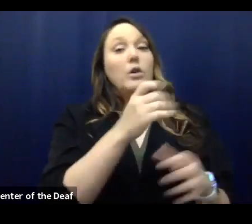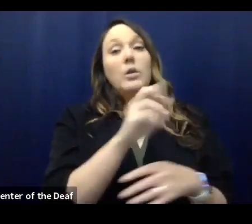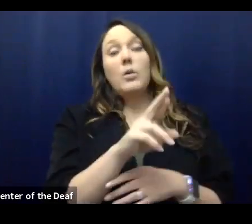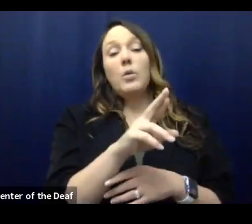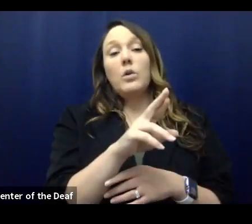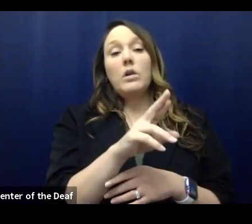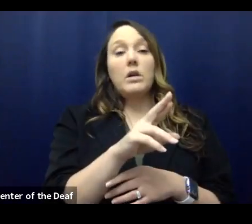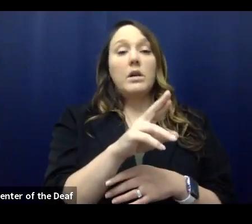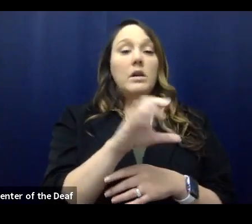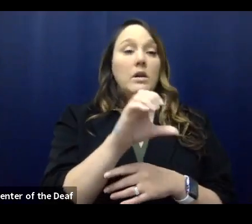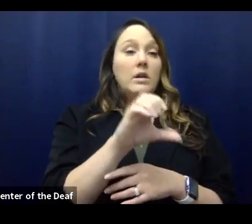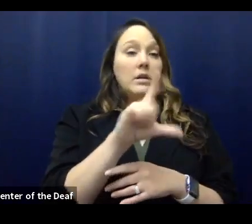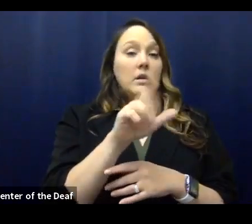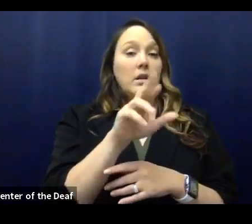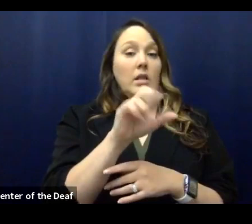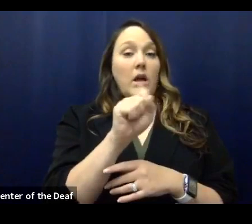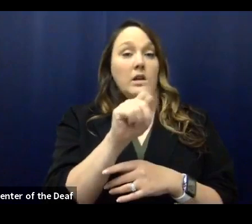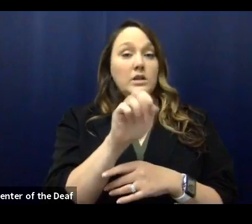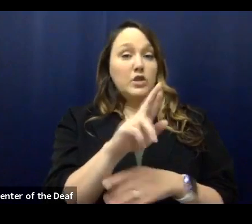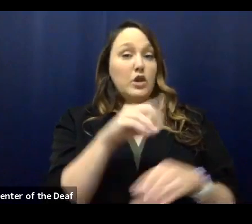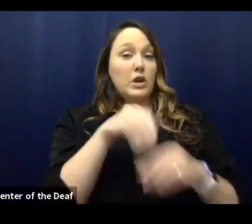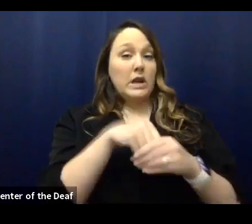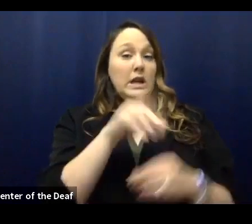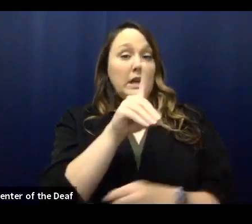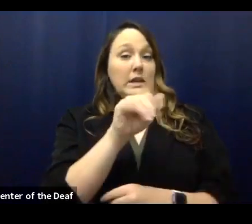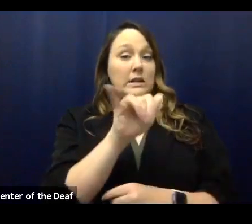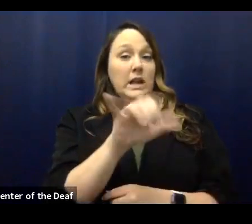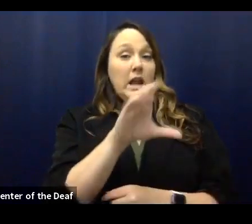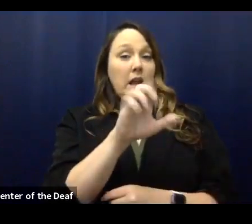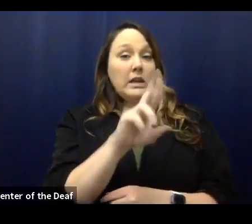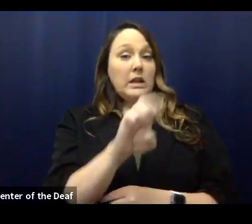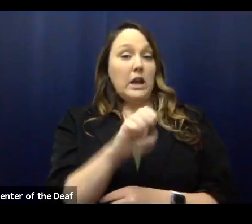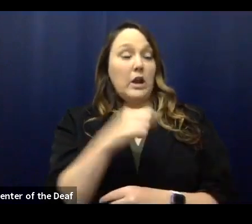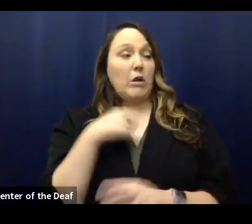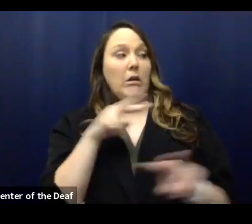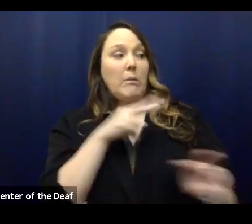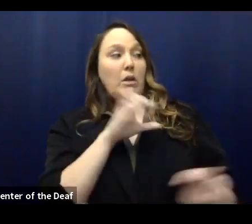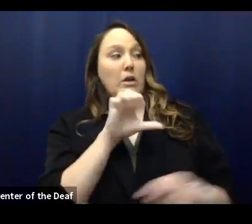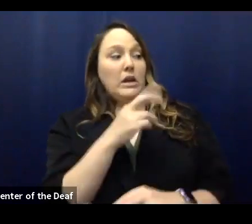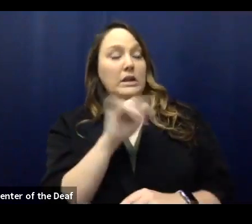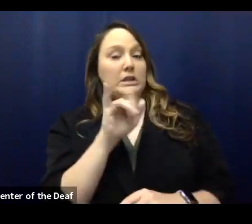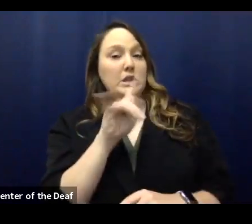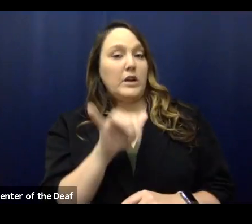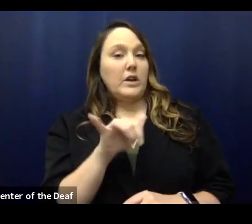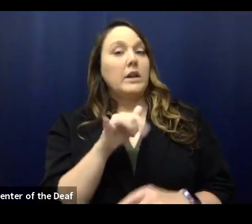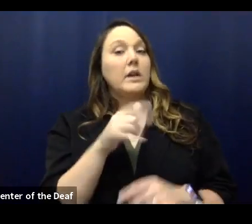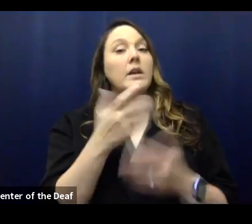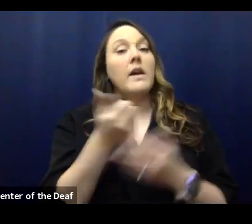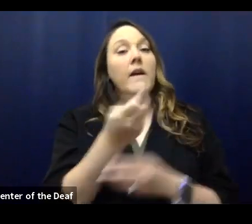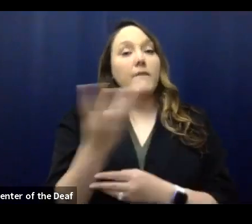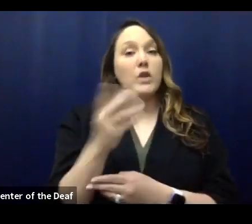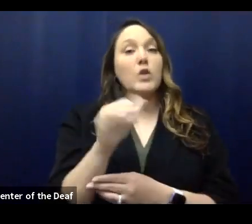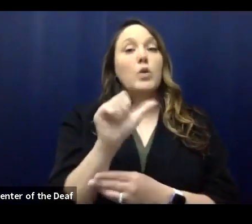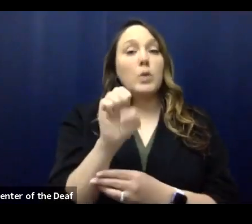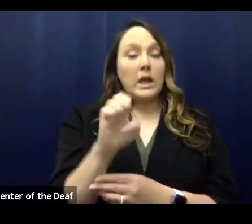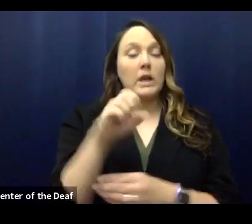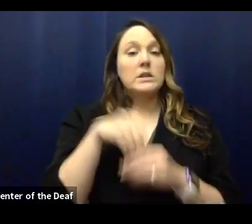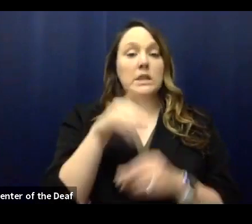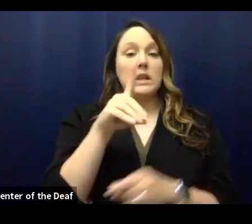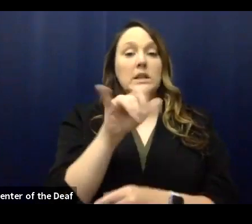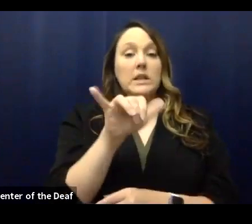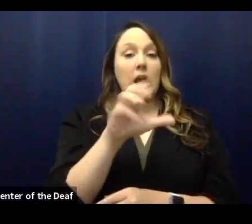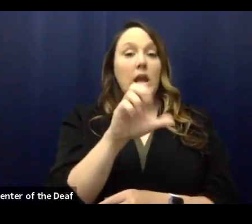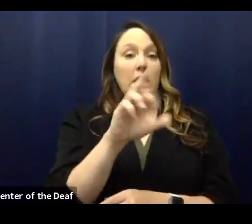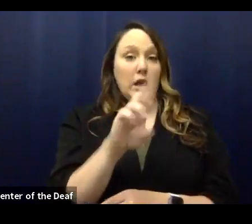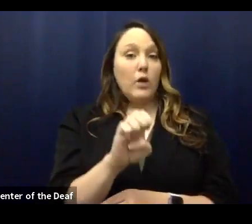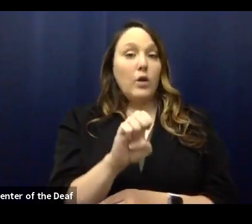we've seen any clusters in daycares? I'm sorry, I'm looking at charity. We have had cases in daycares. We actually